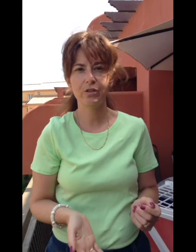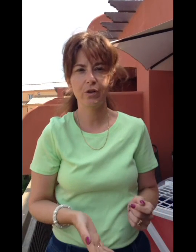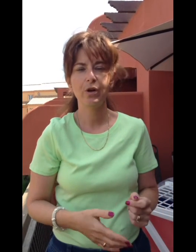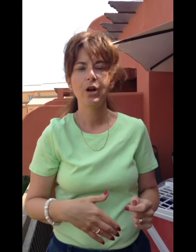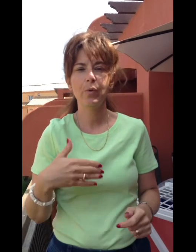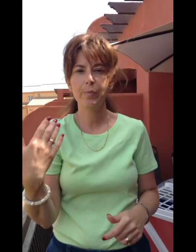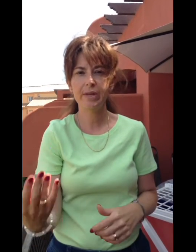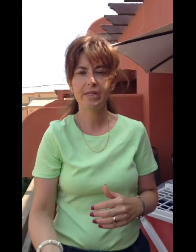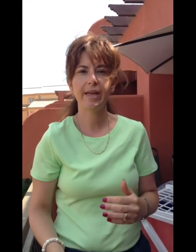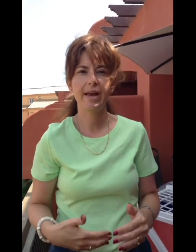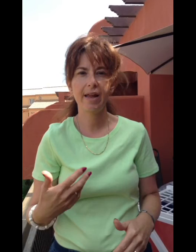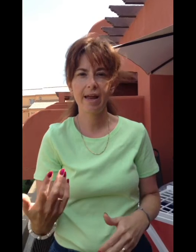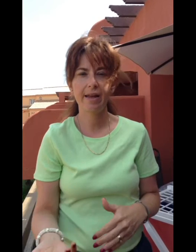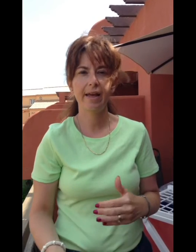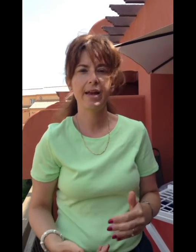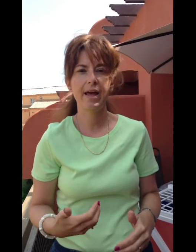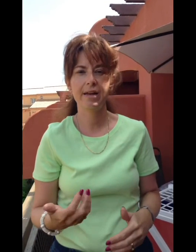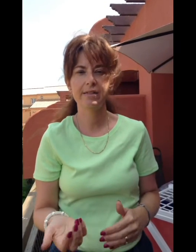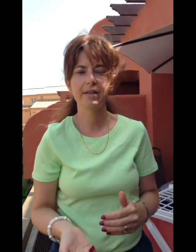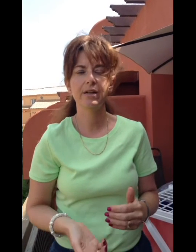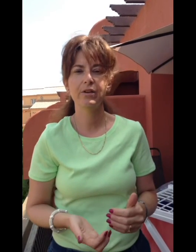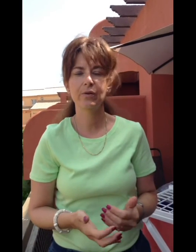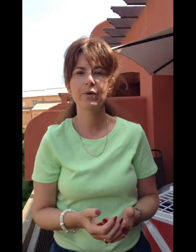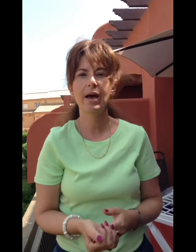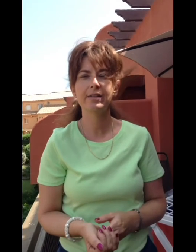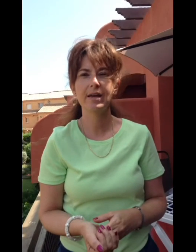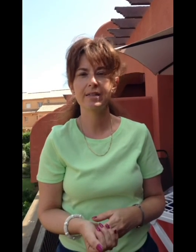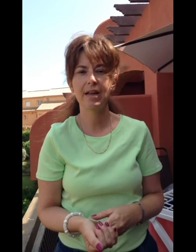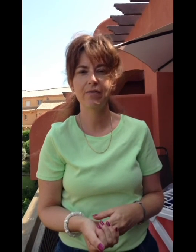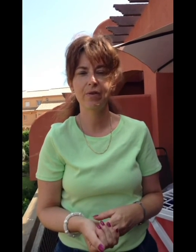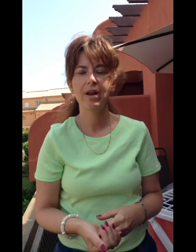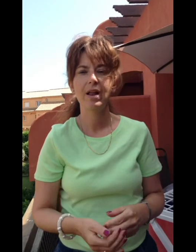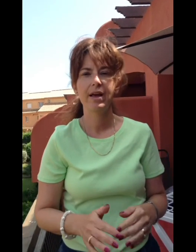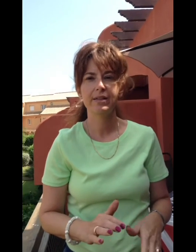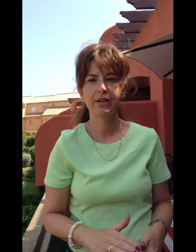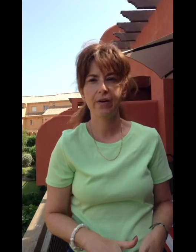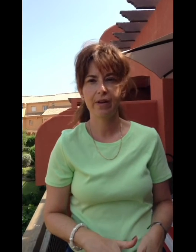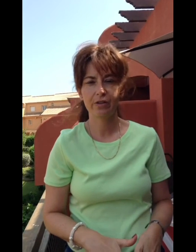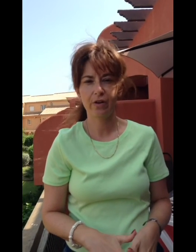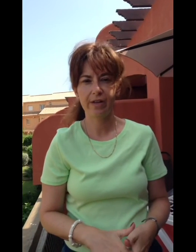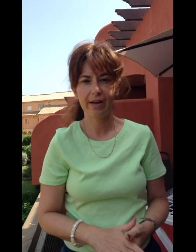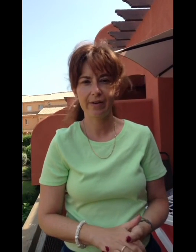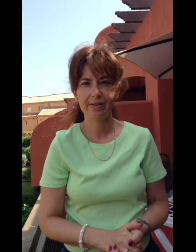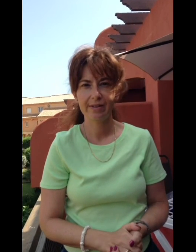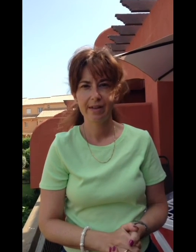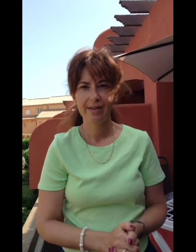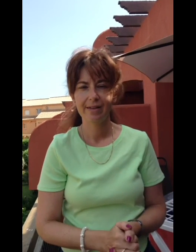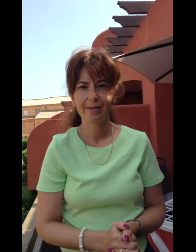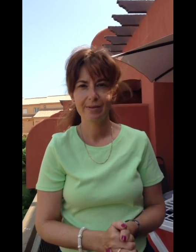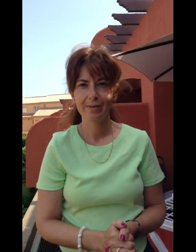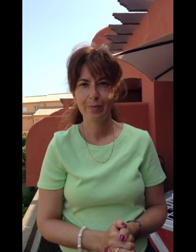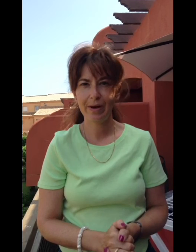to do. Repeat again and again until your anxiety level. it's gone down. Bye.